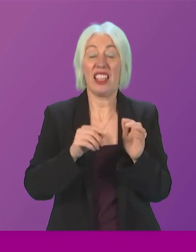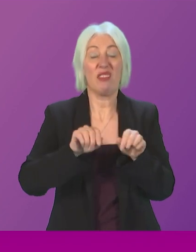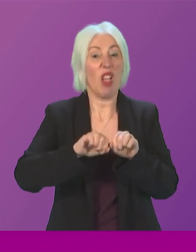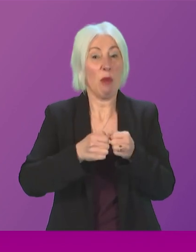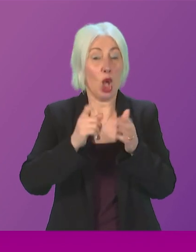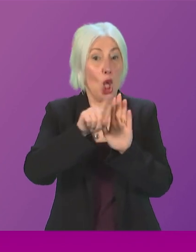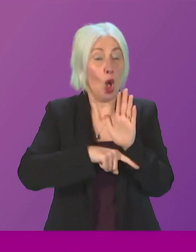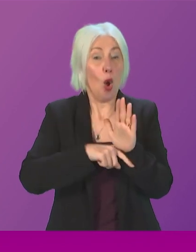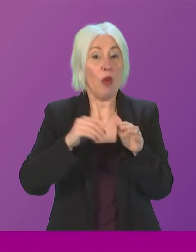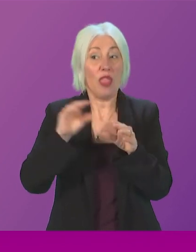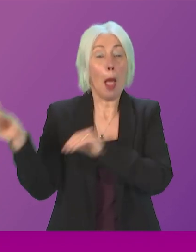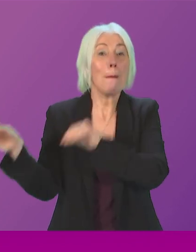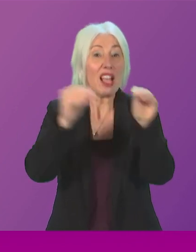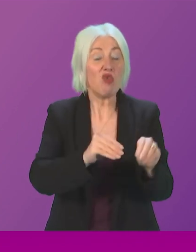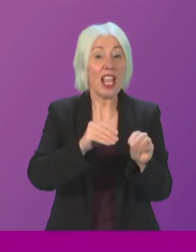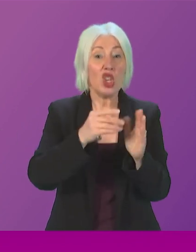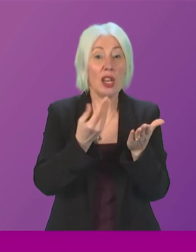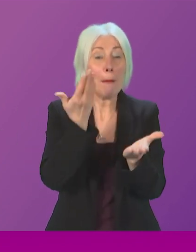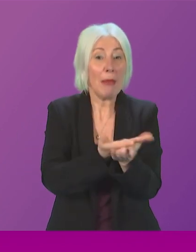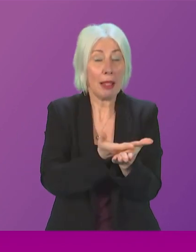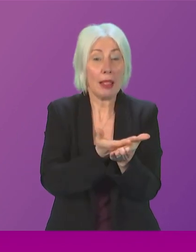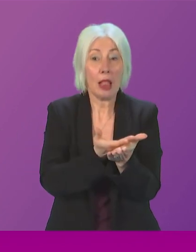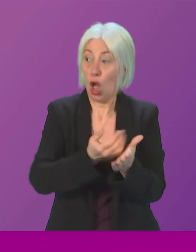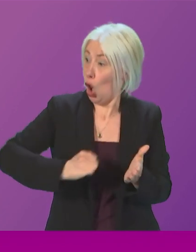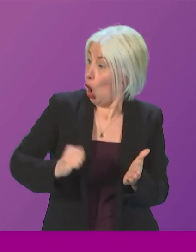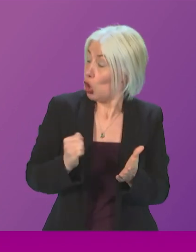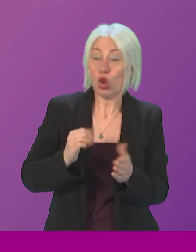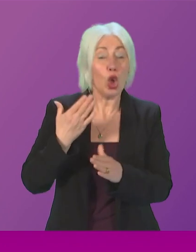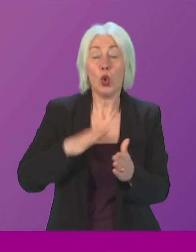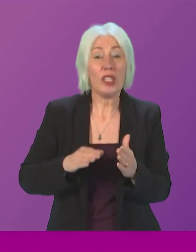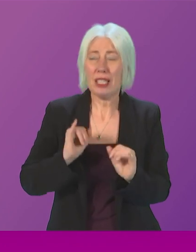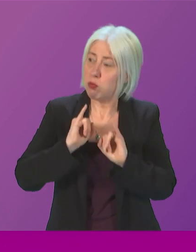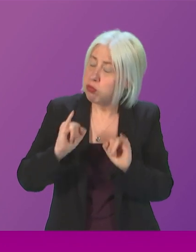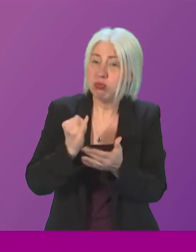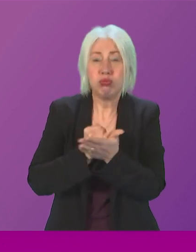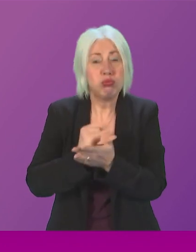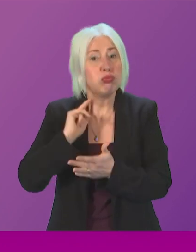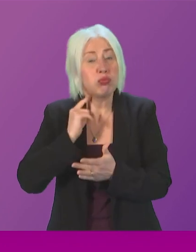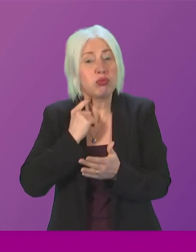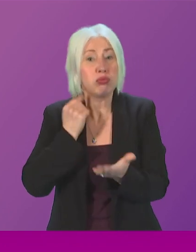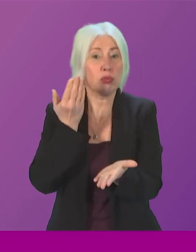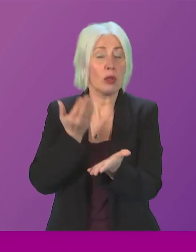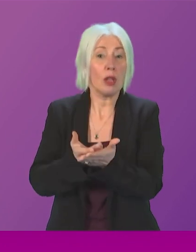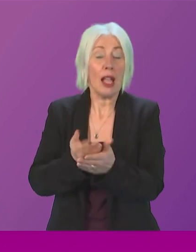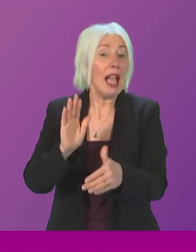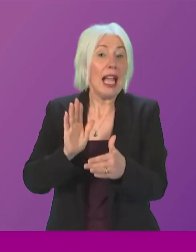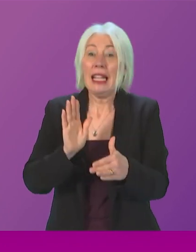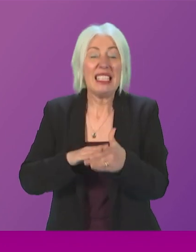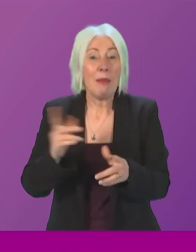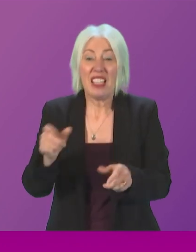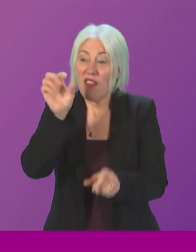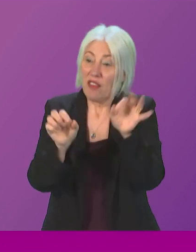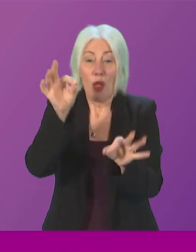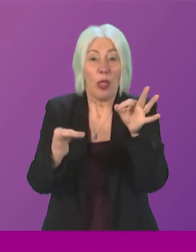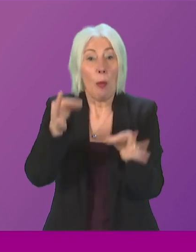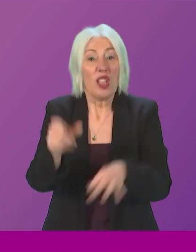Scotland doesn't need cruel, harmful policies imposed on it, whether it's by a politician that wears a blue tie or a politician that wears